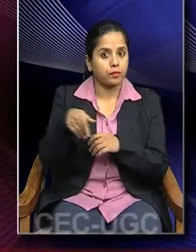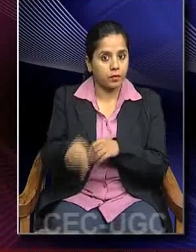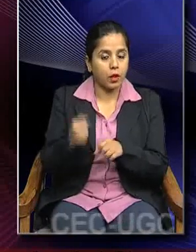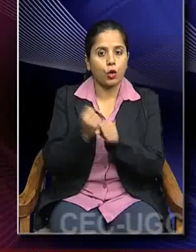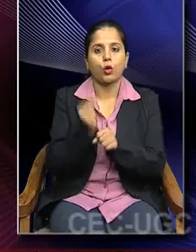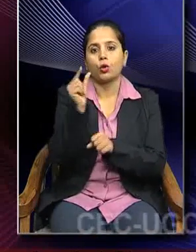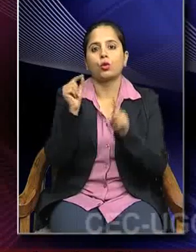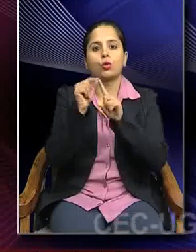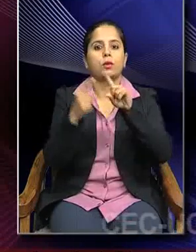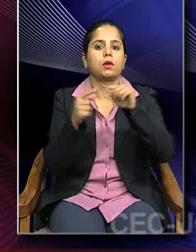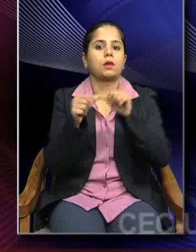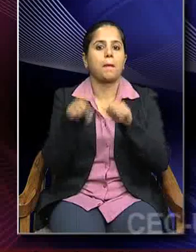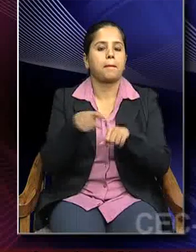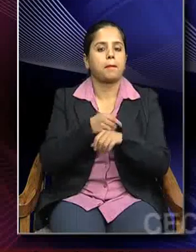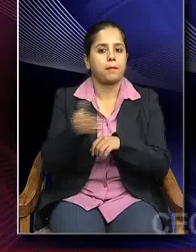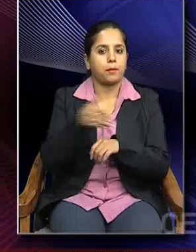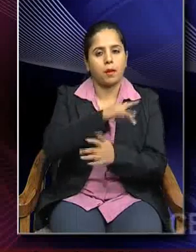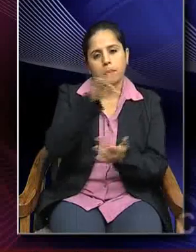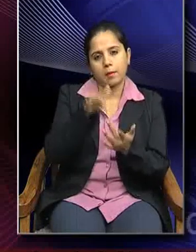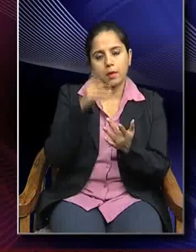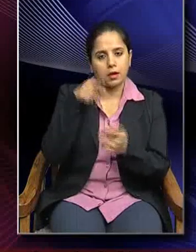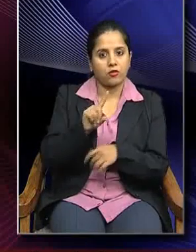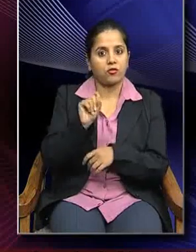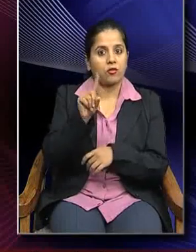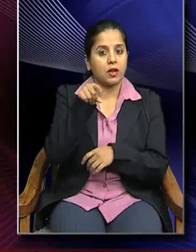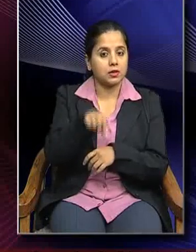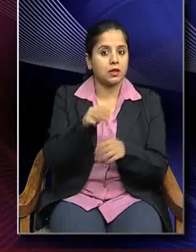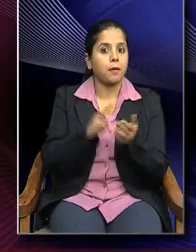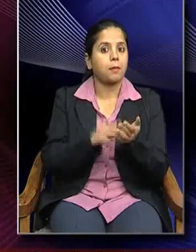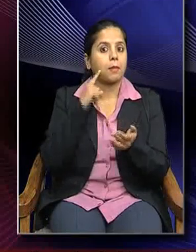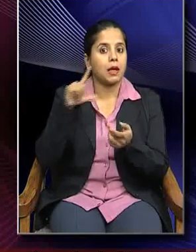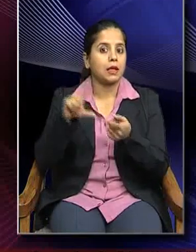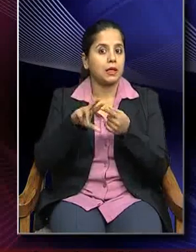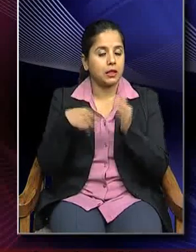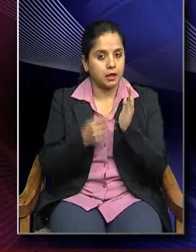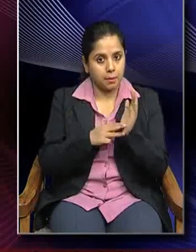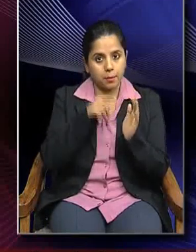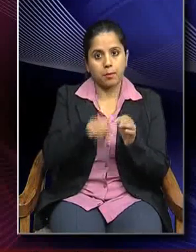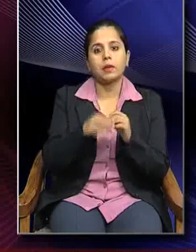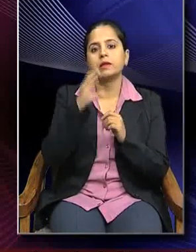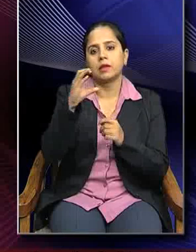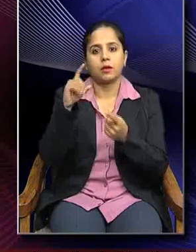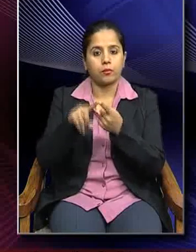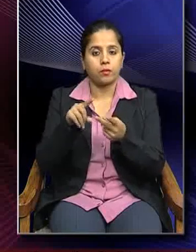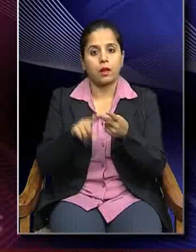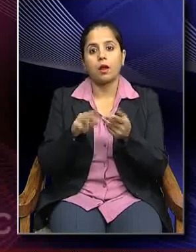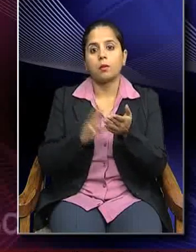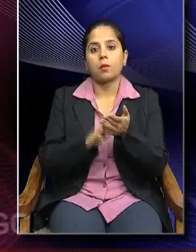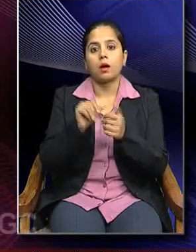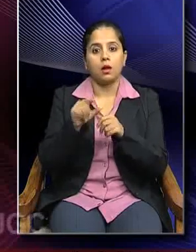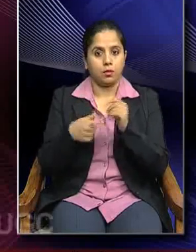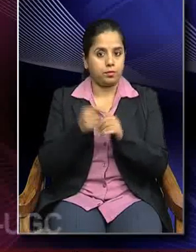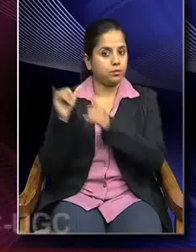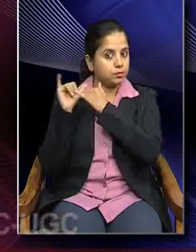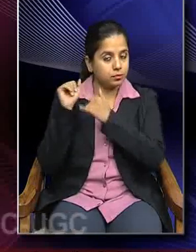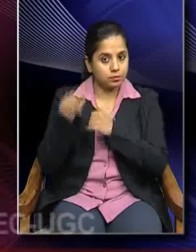period that is middle of the first millennium CE and for Mathura art of course